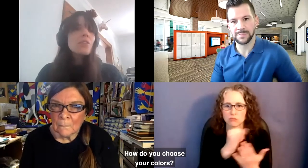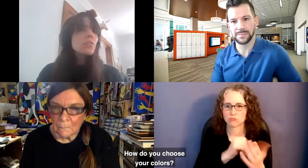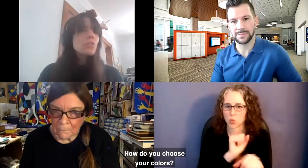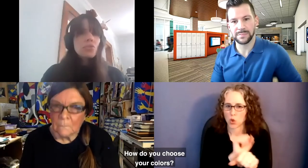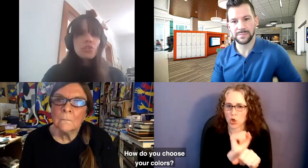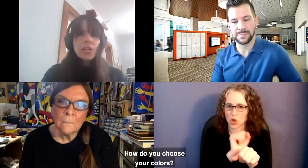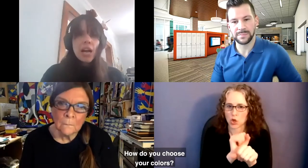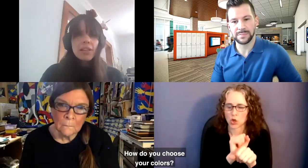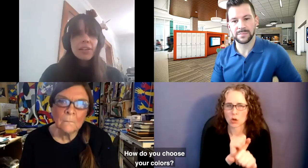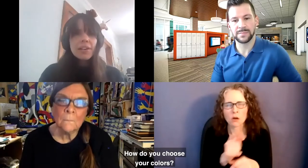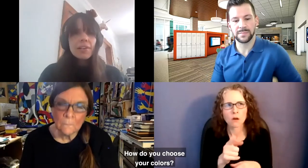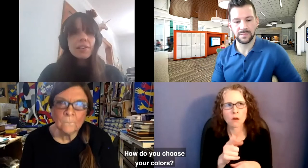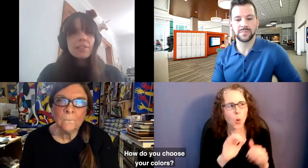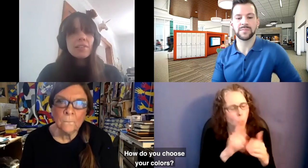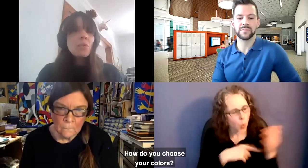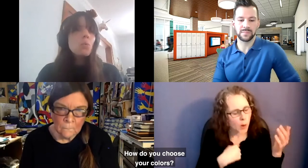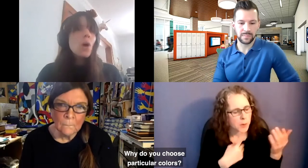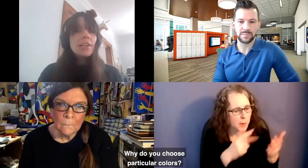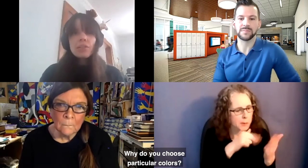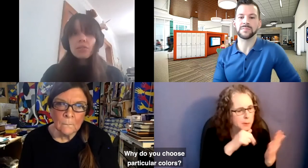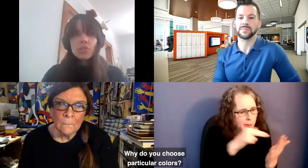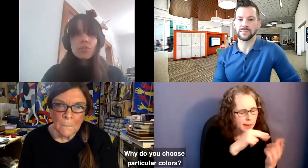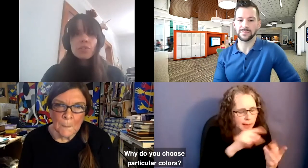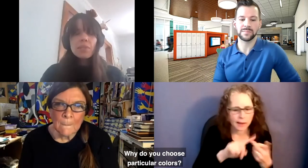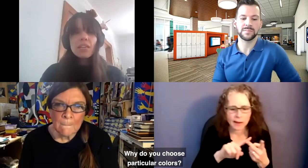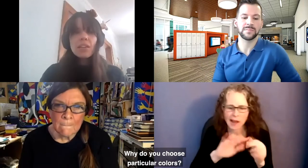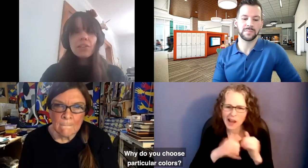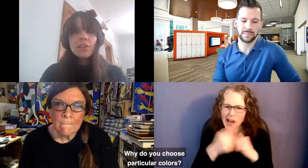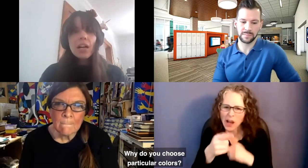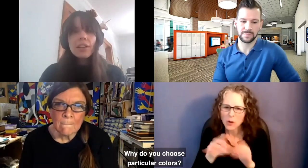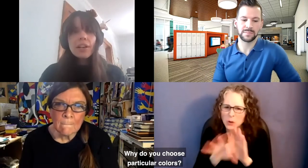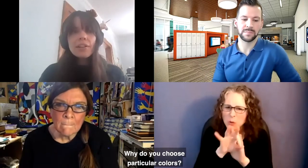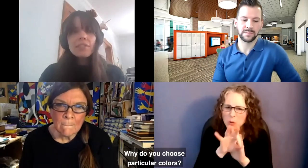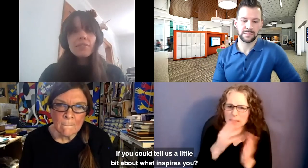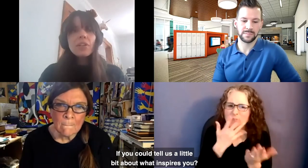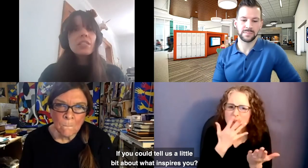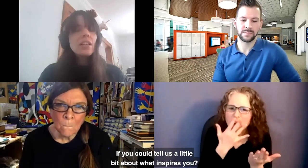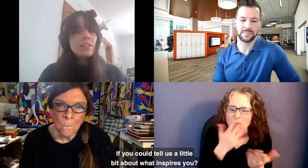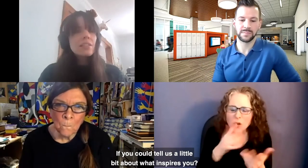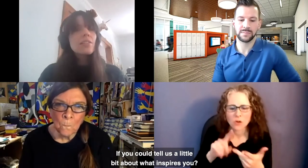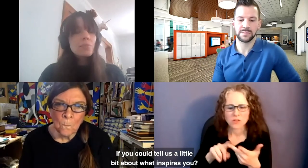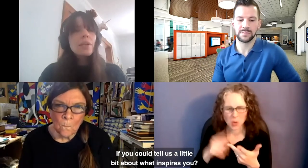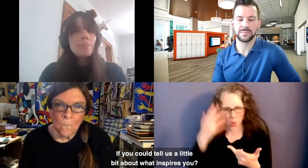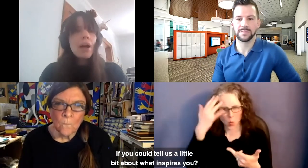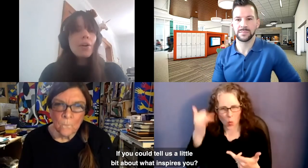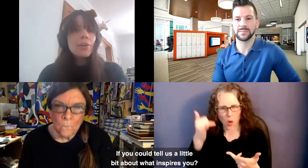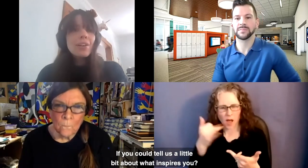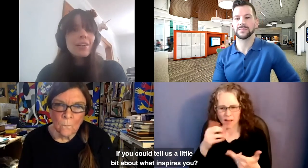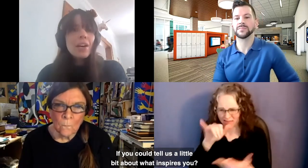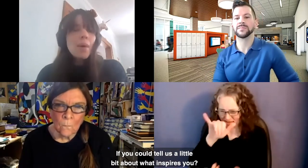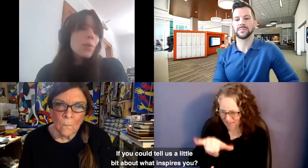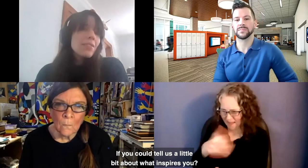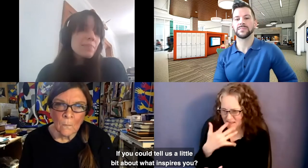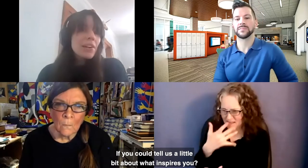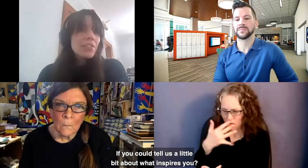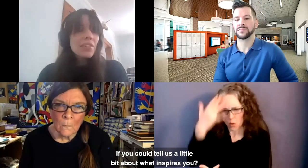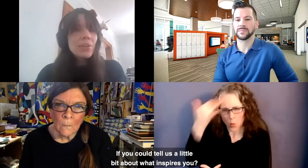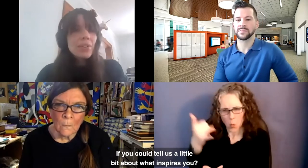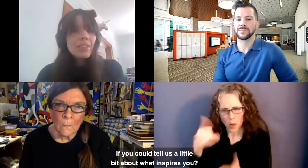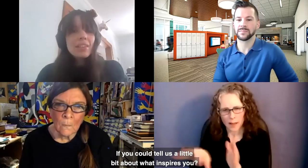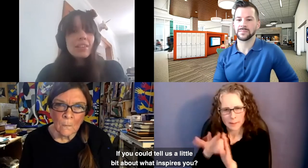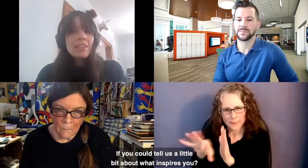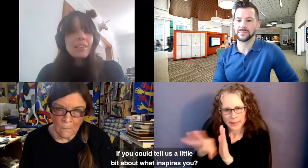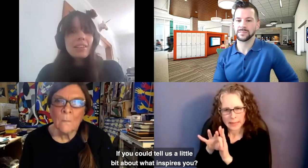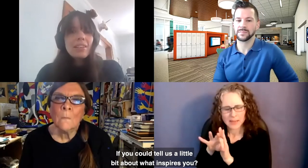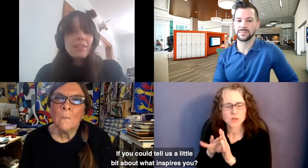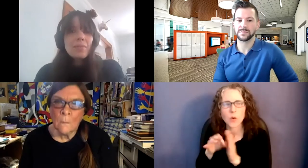How do you choose your colors? Why do you choose particular colors? If you could tell us a little bit about what inspires you.